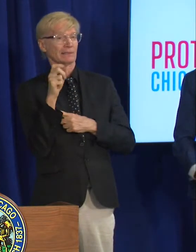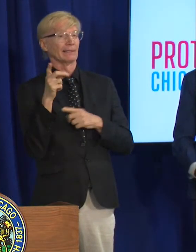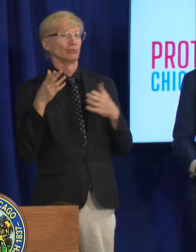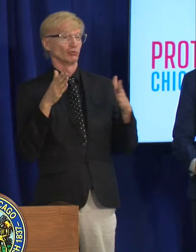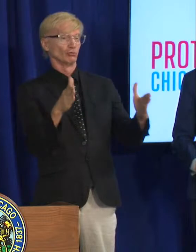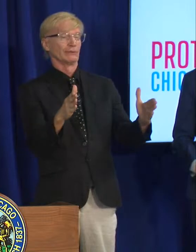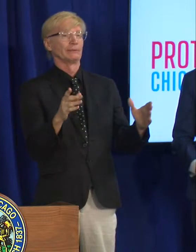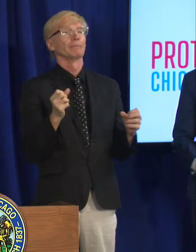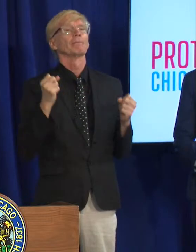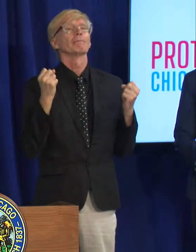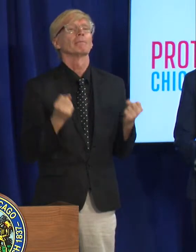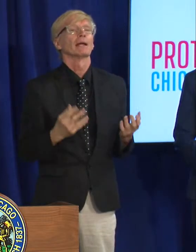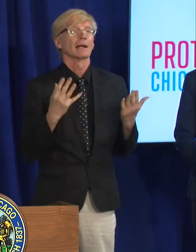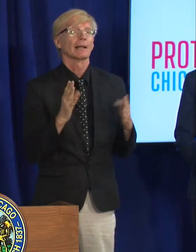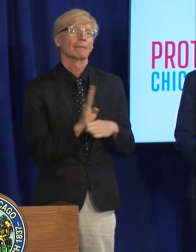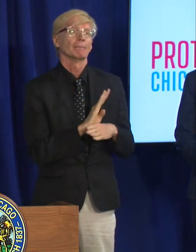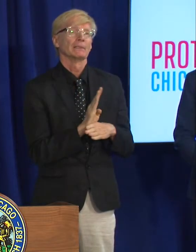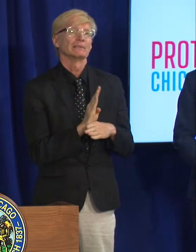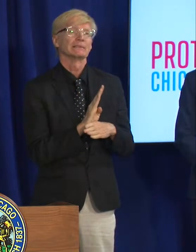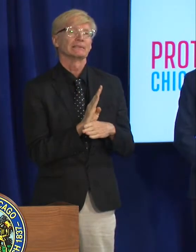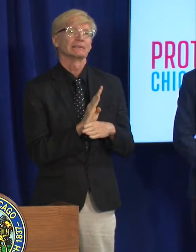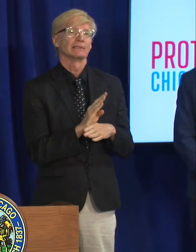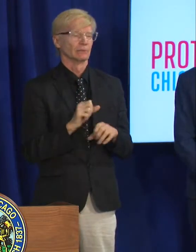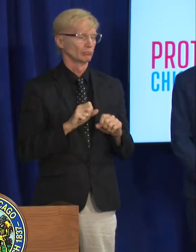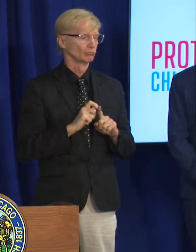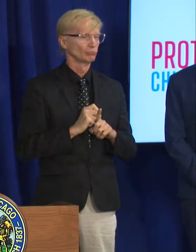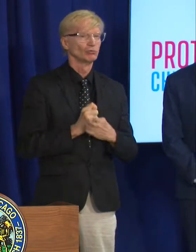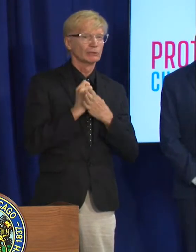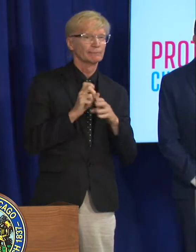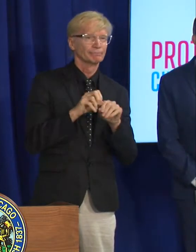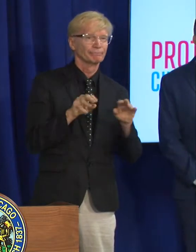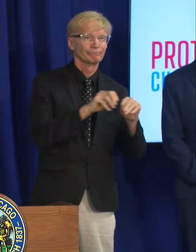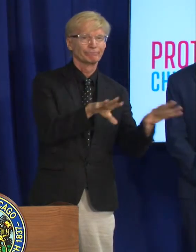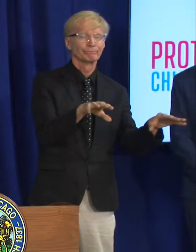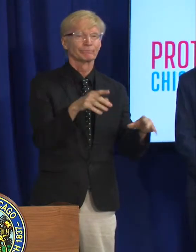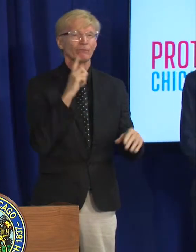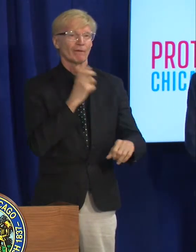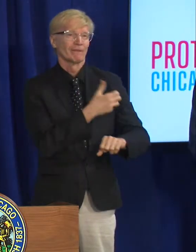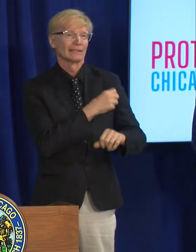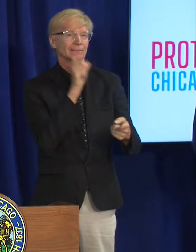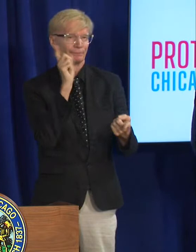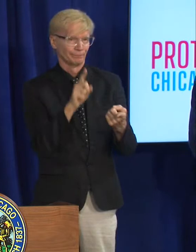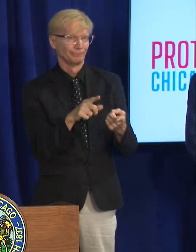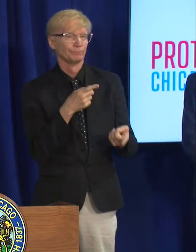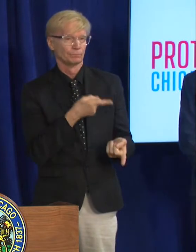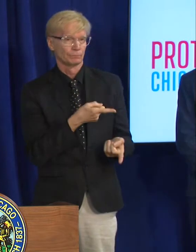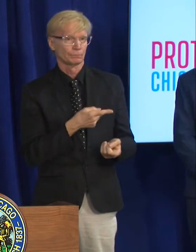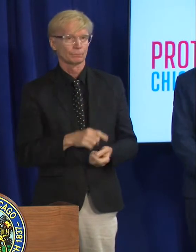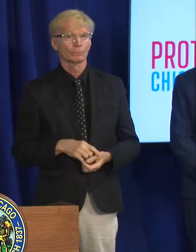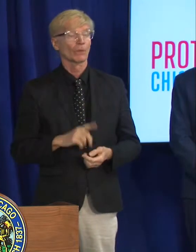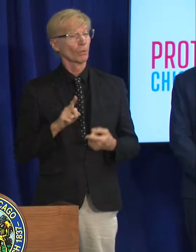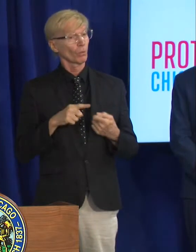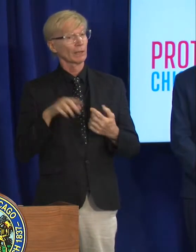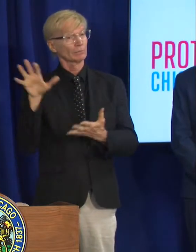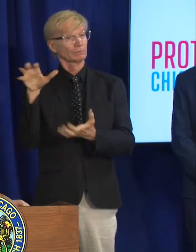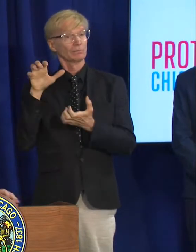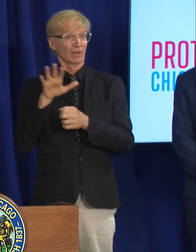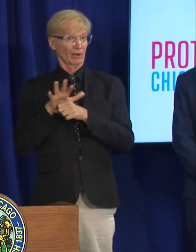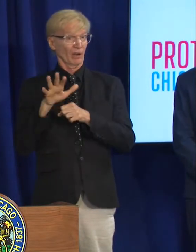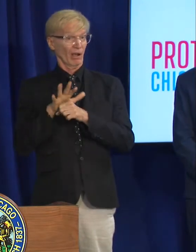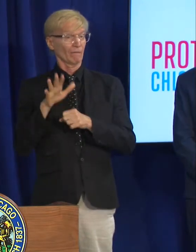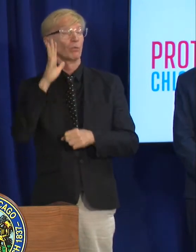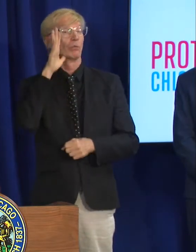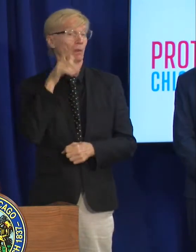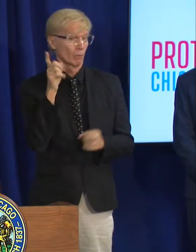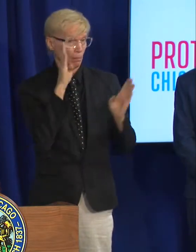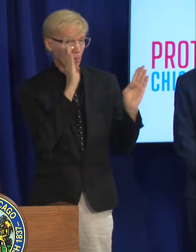that kind of assisted in getting that uh that treatment out that vaccine out when we do get enough is that something that you're looking